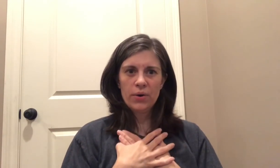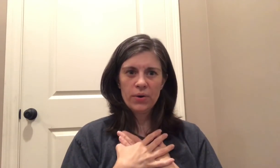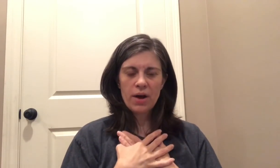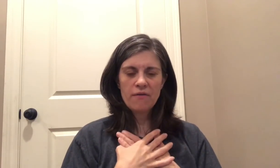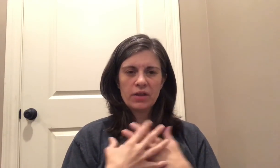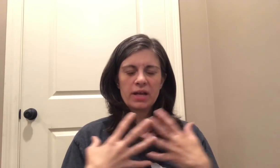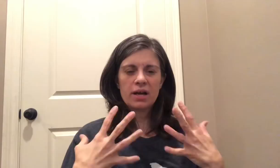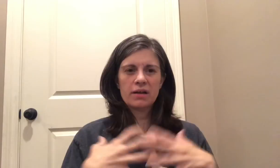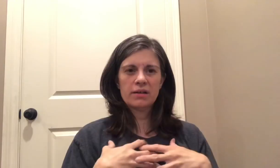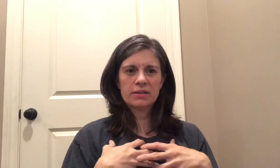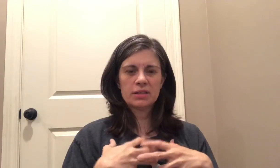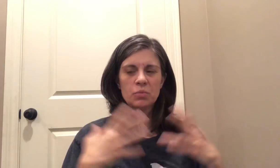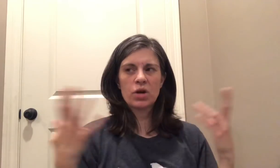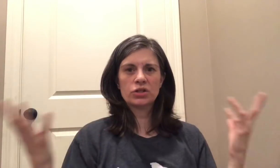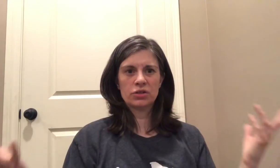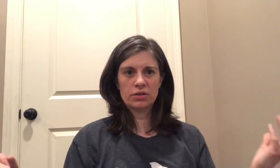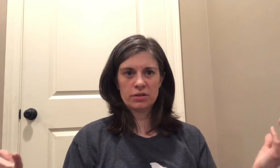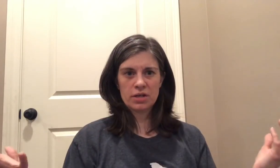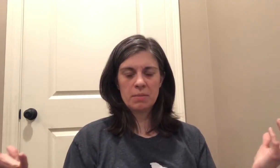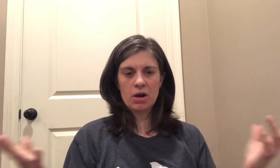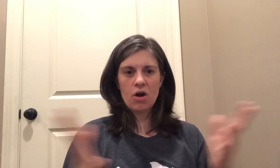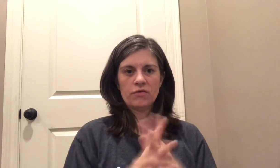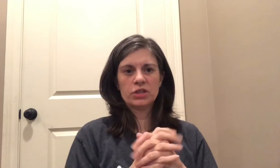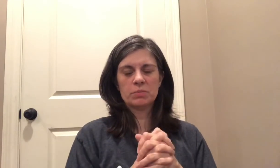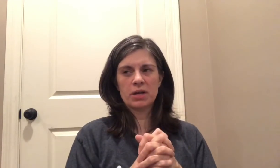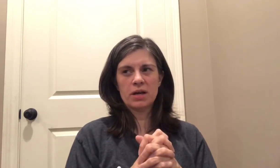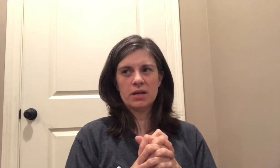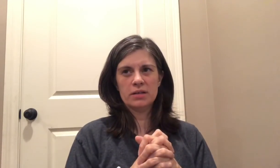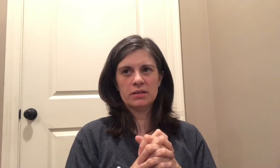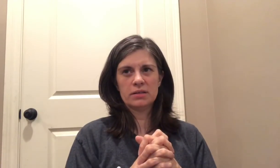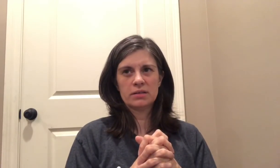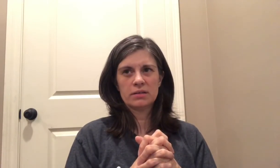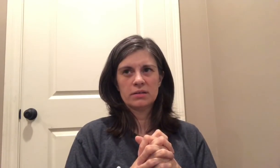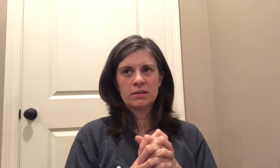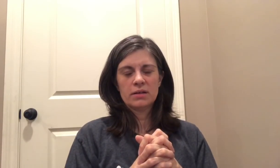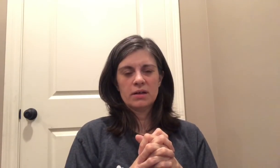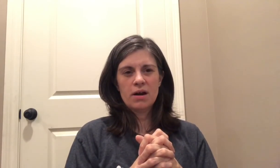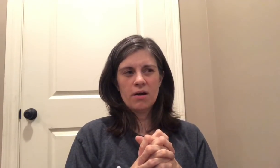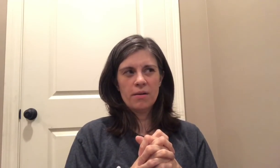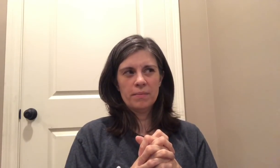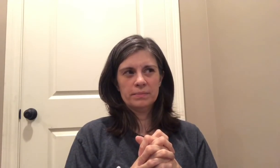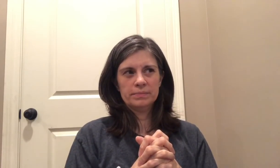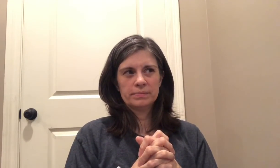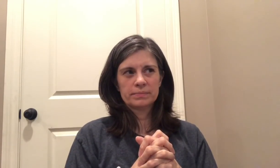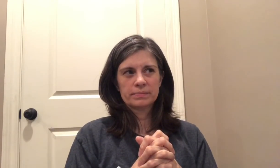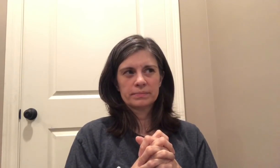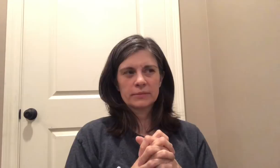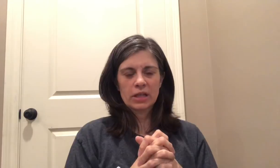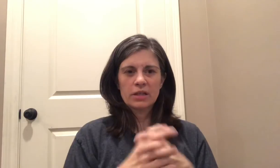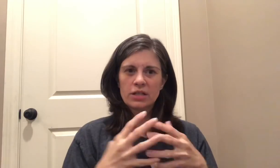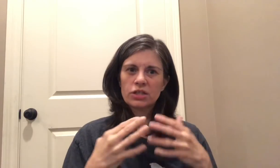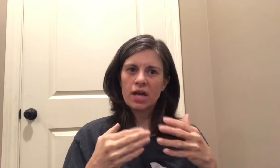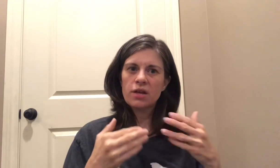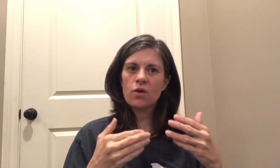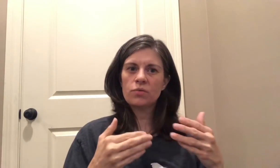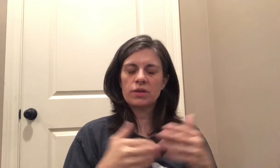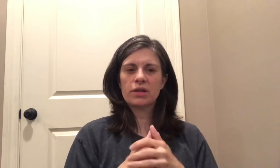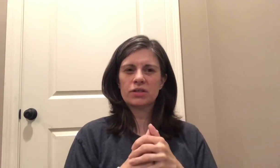I feel like some pressure coming off just because um I just I know that there's